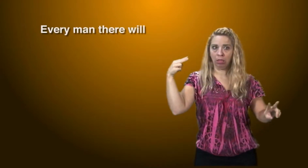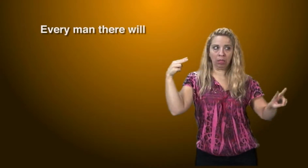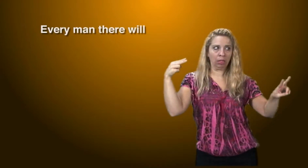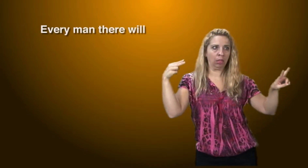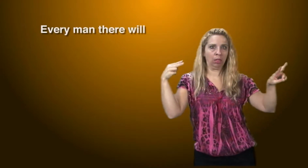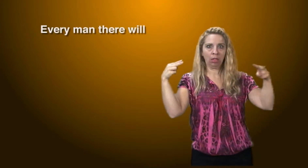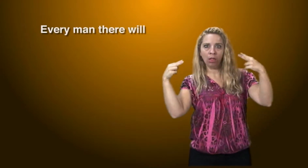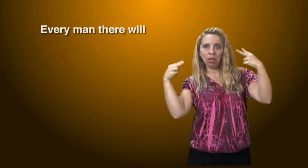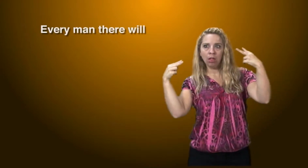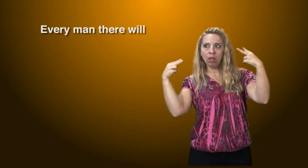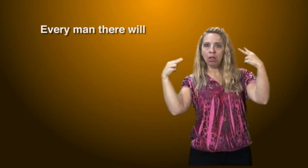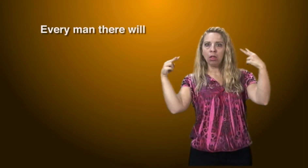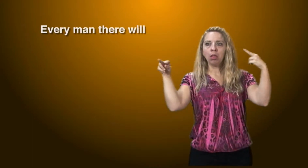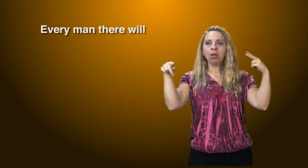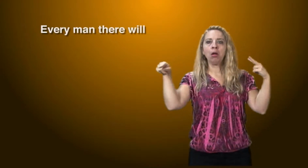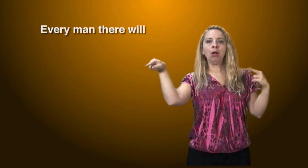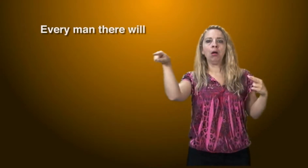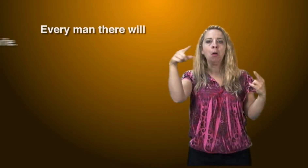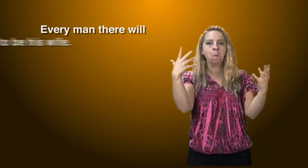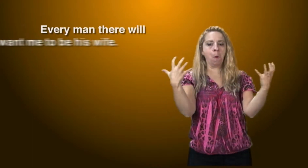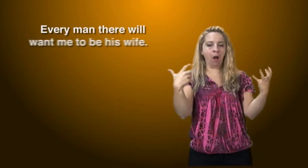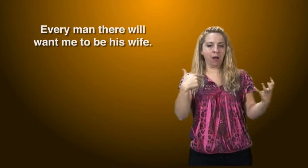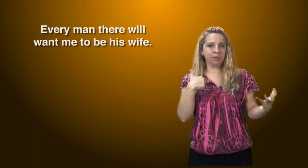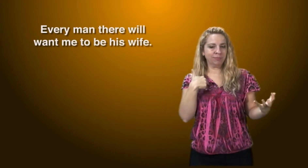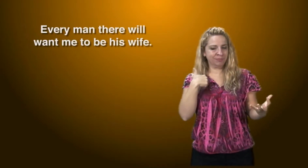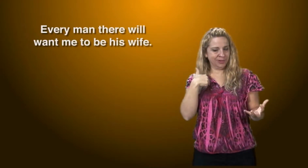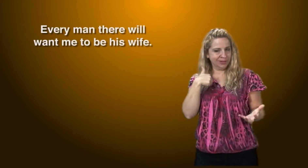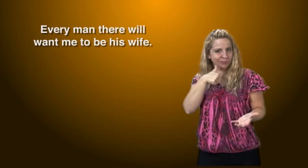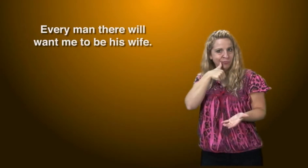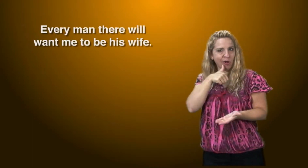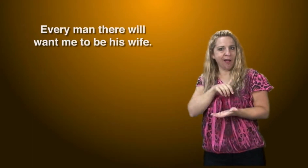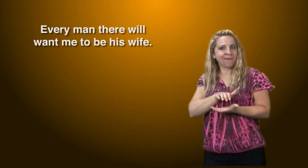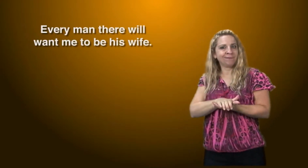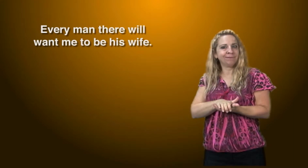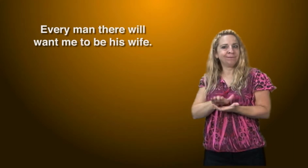Every man there will want me to be his wife,